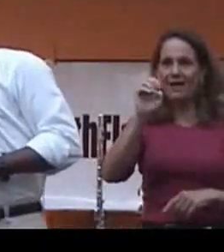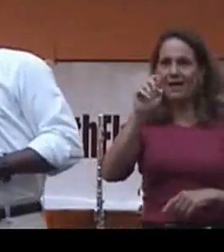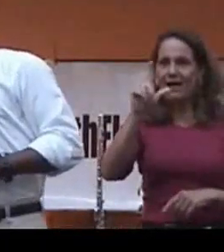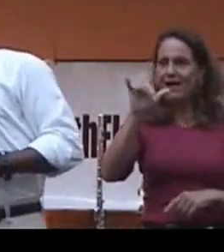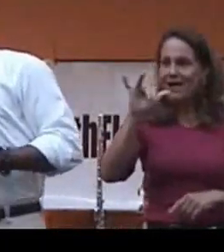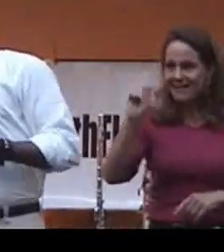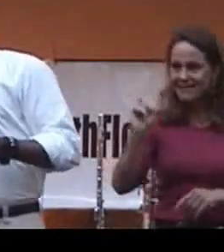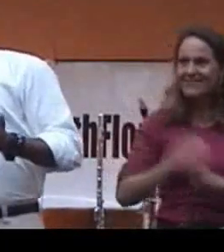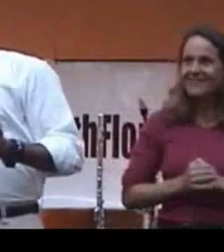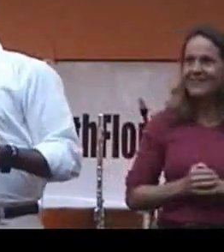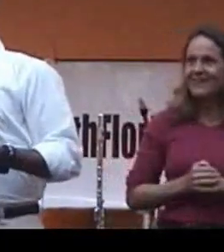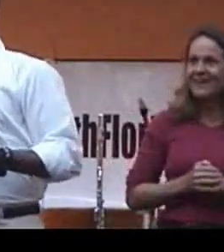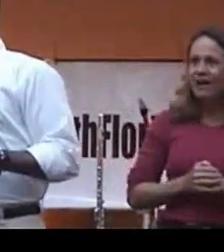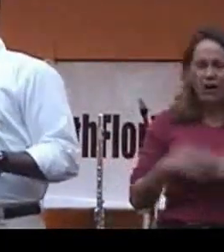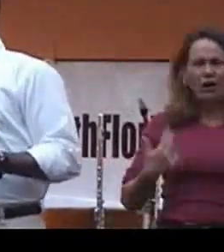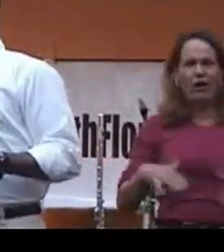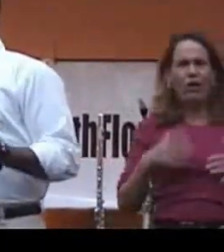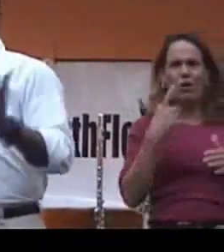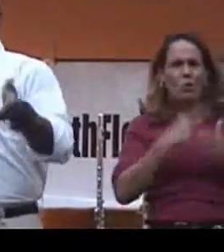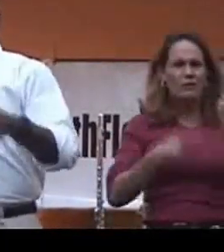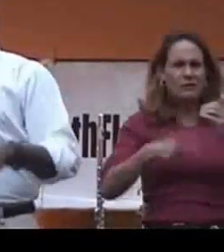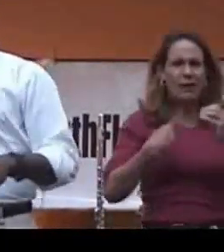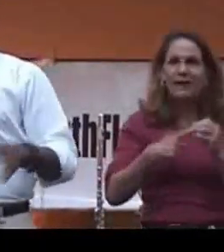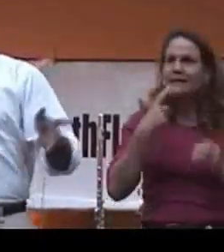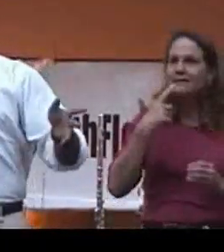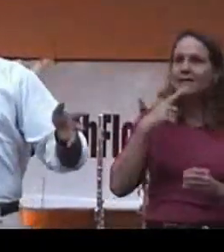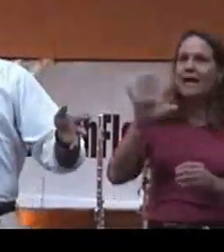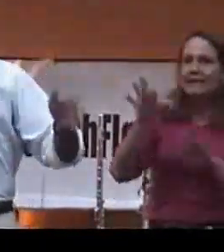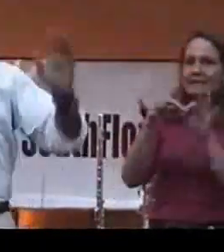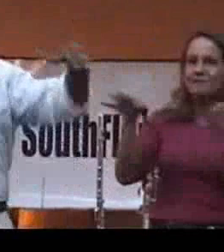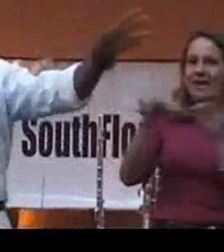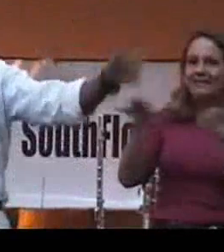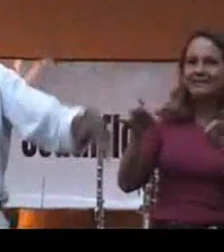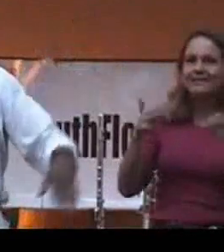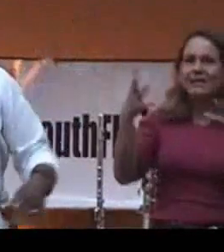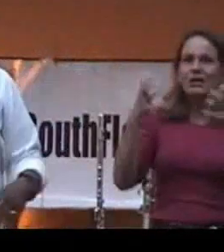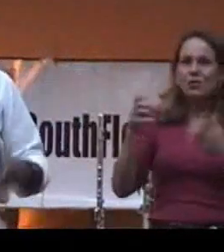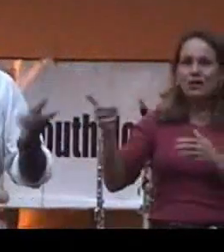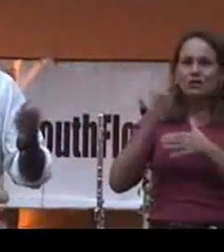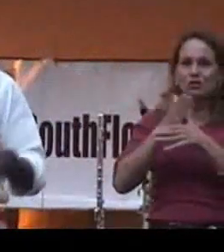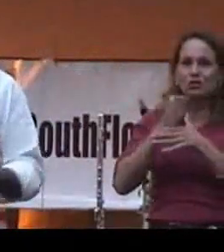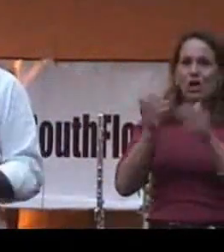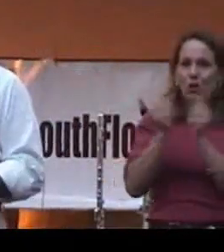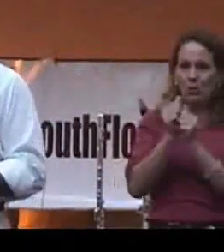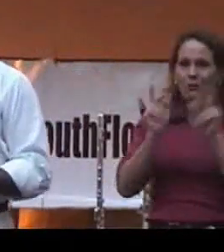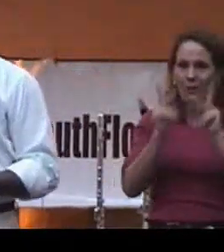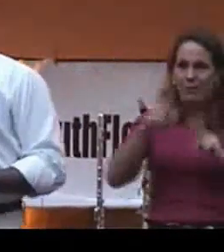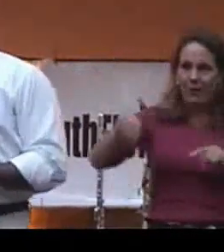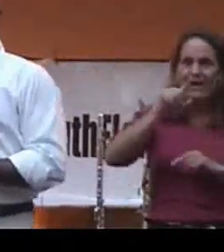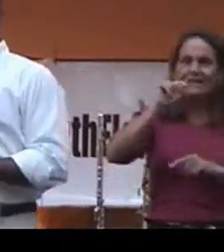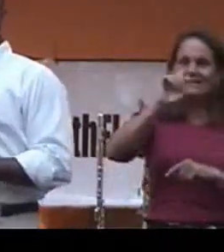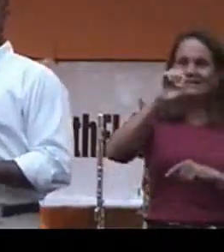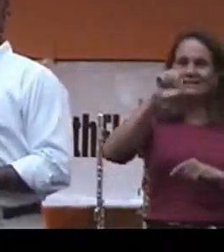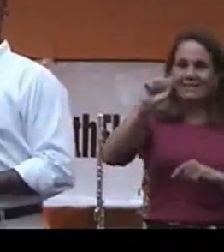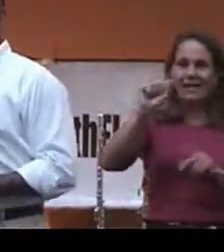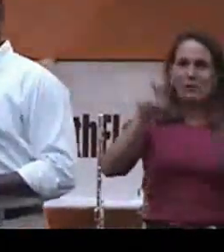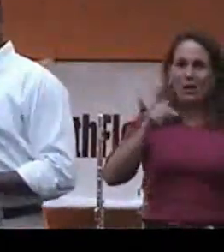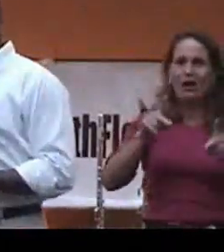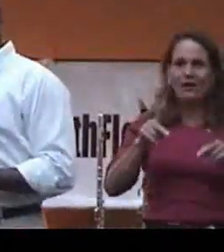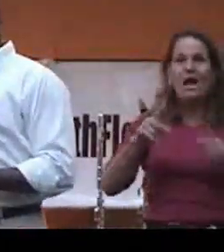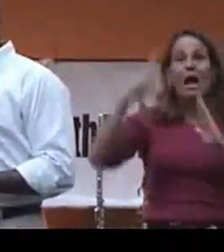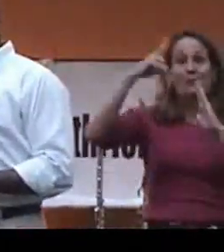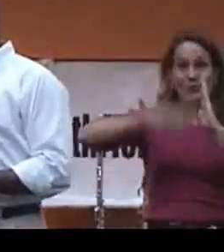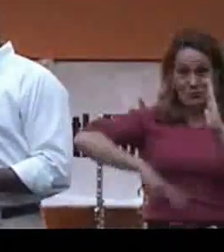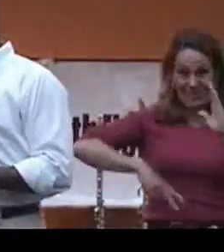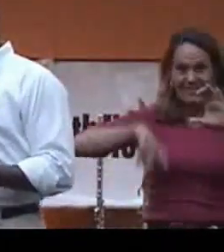So, and I said, well, what is it about? She said, it's his message that he wants you to share with the folks at the Tea Party. So let me read you